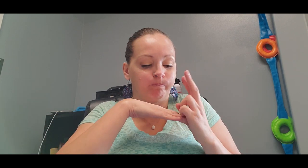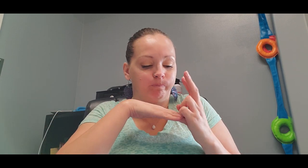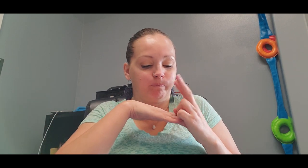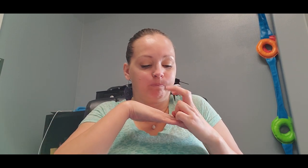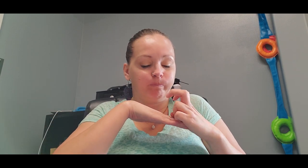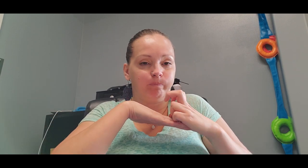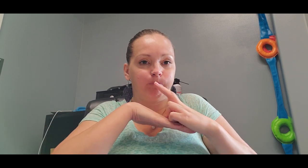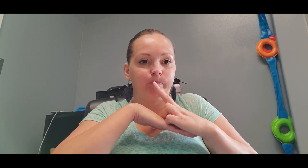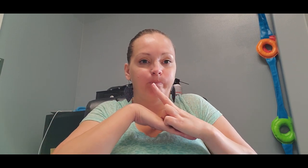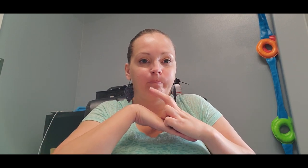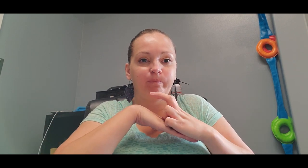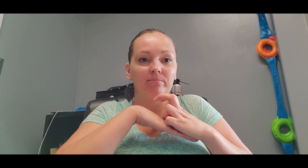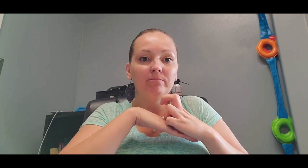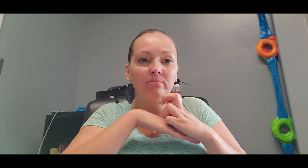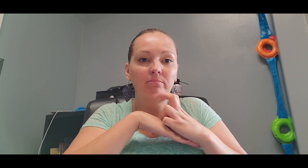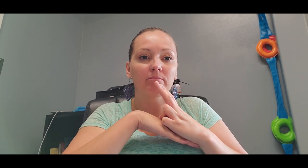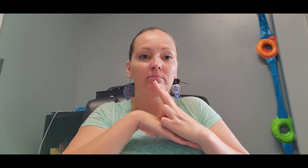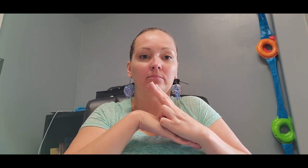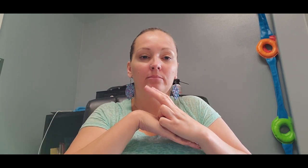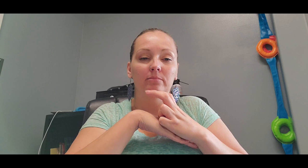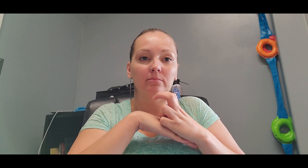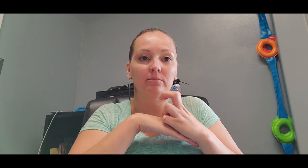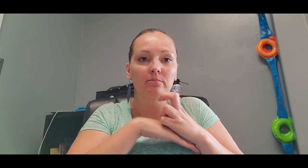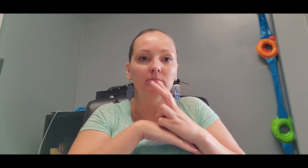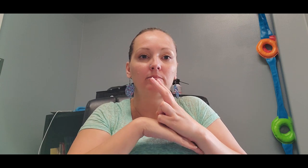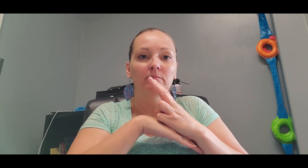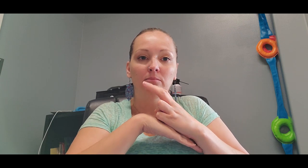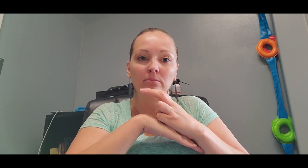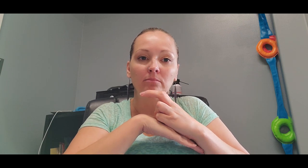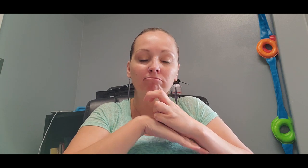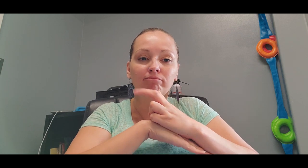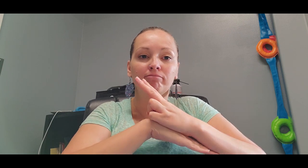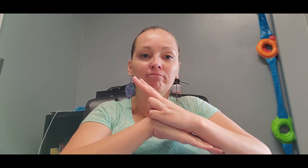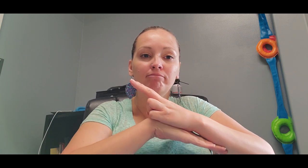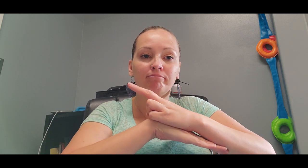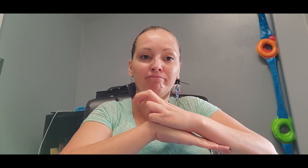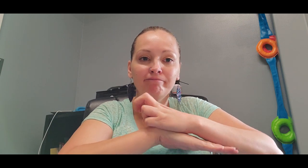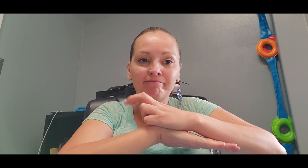The snail is taking its time, climbing up the tree.